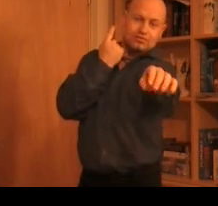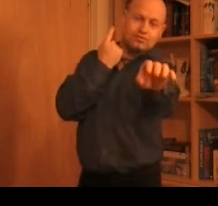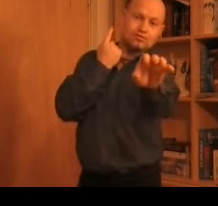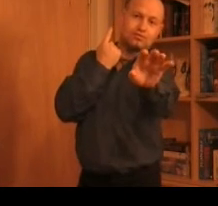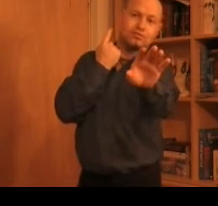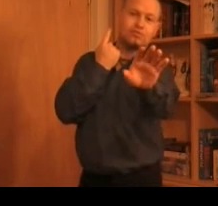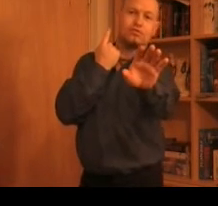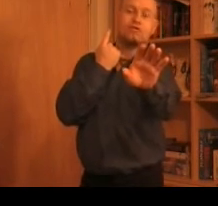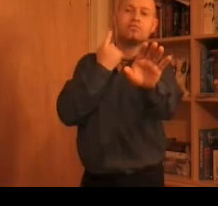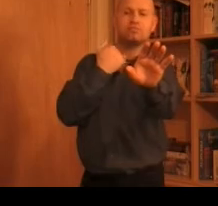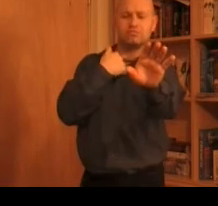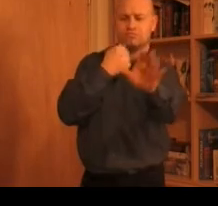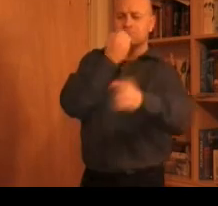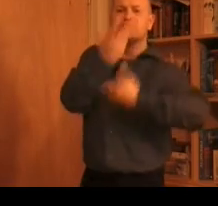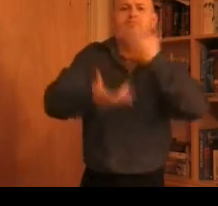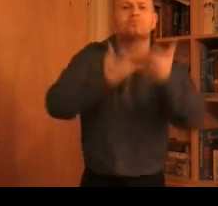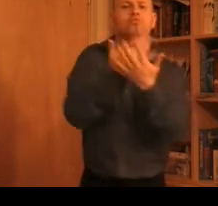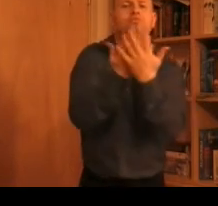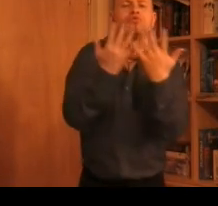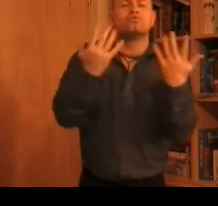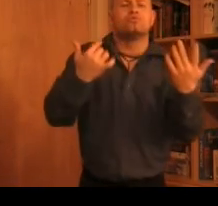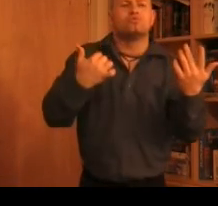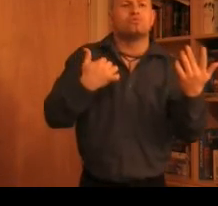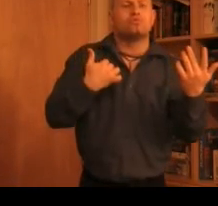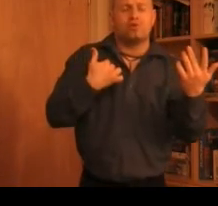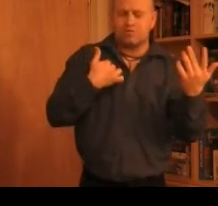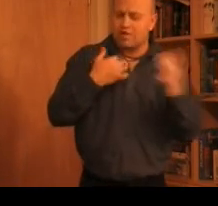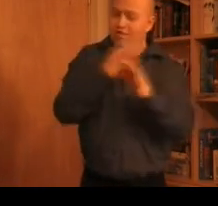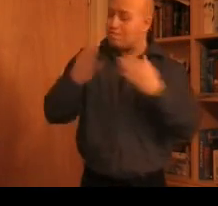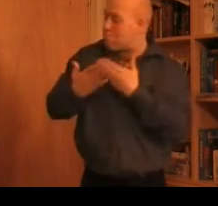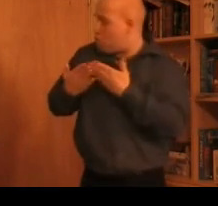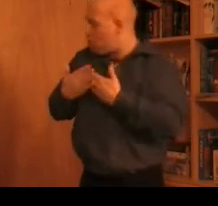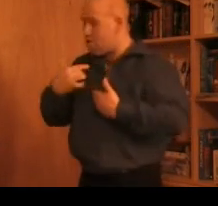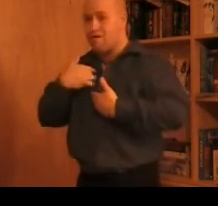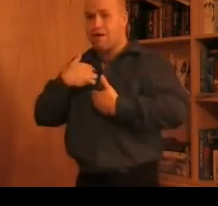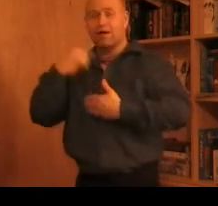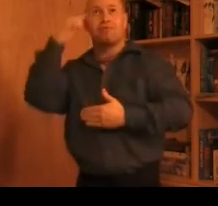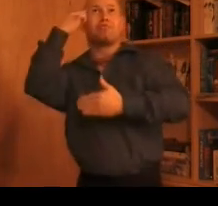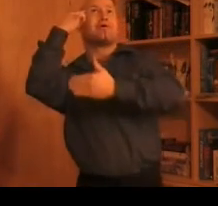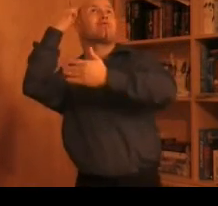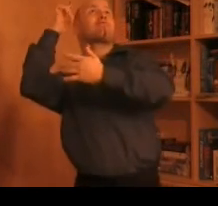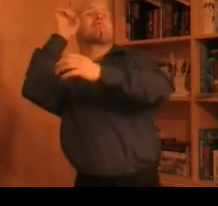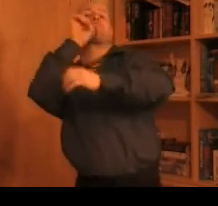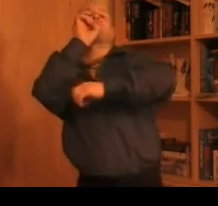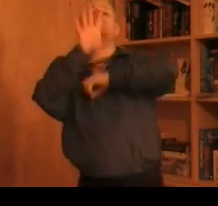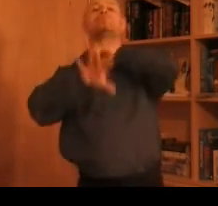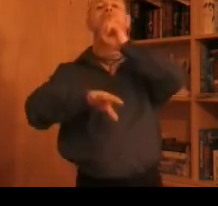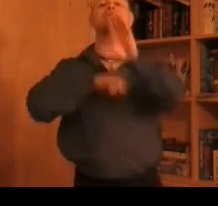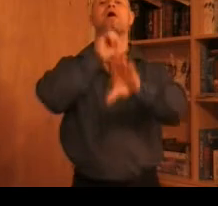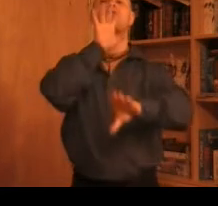Have I said too much? There's nothing more I can think of to say